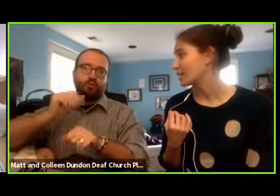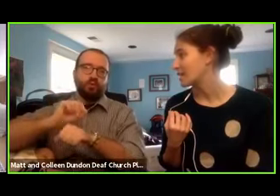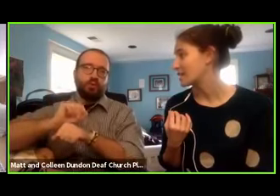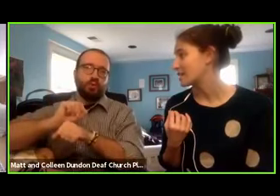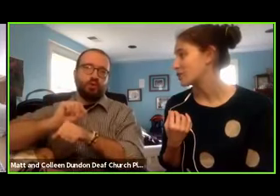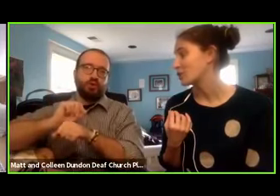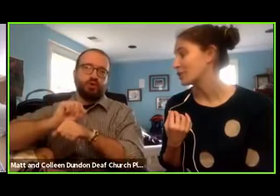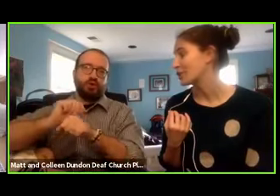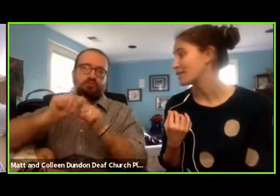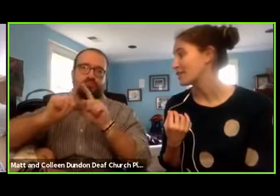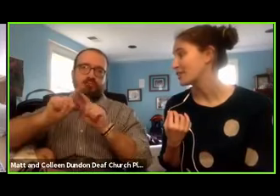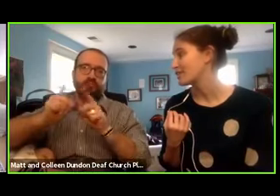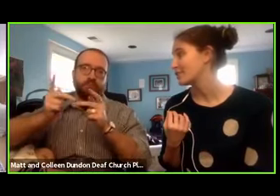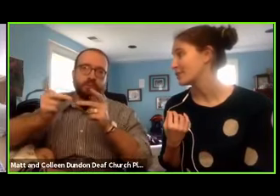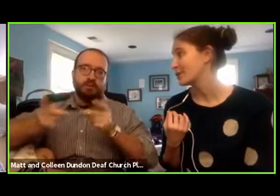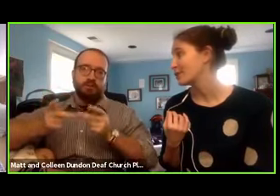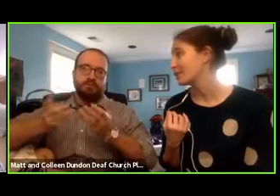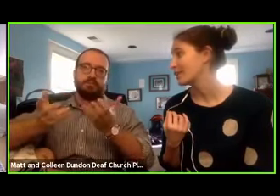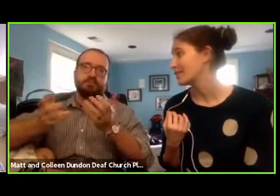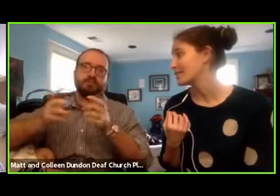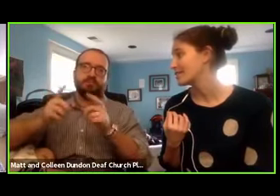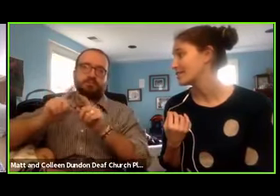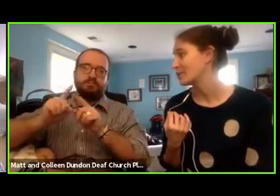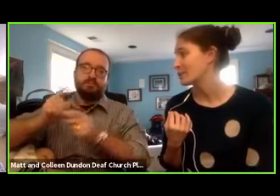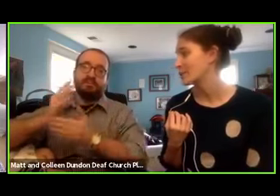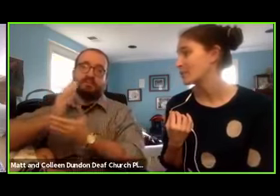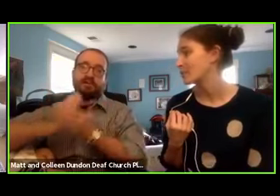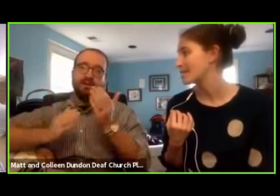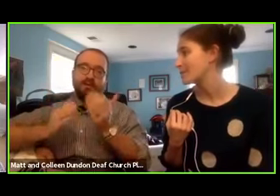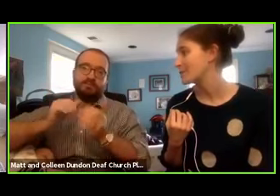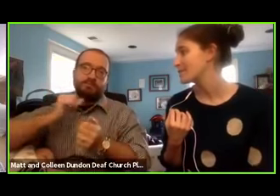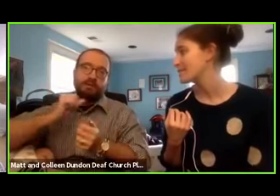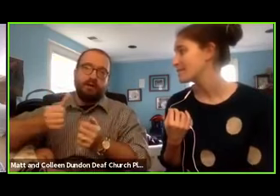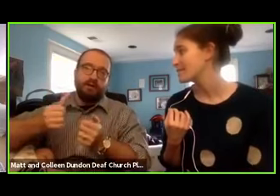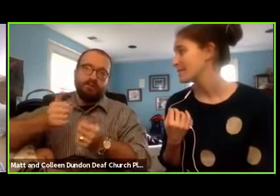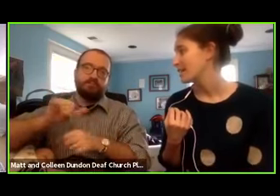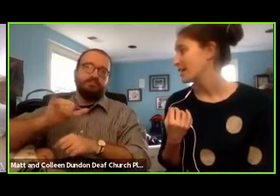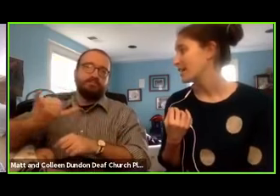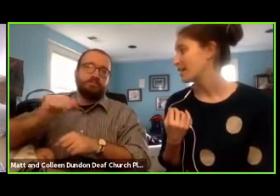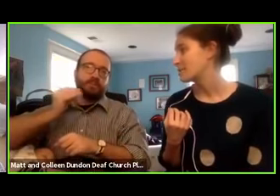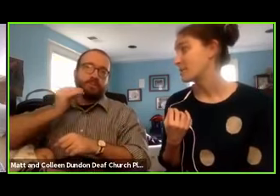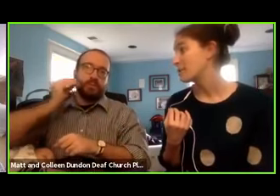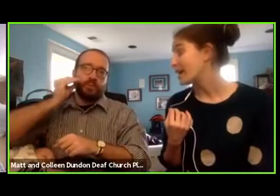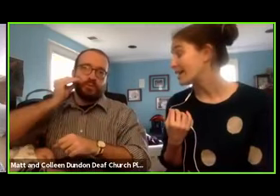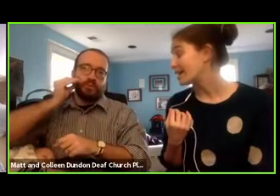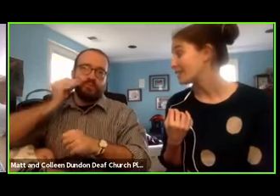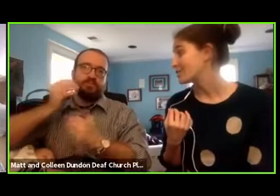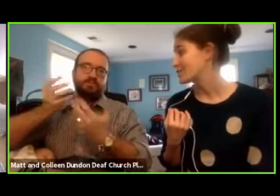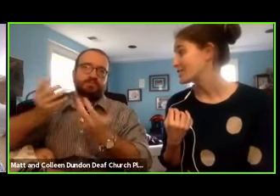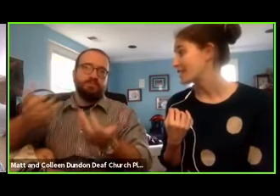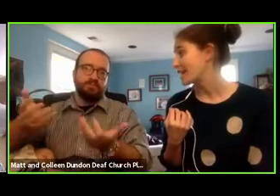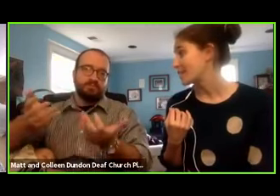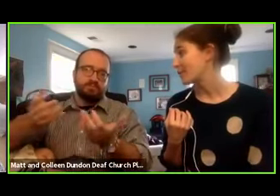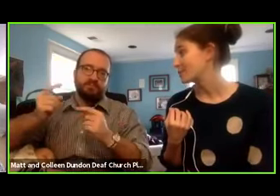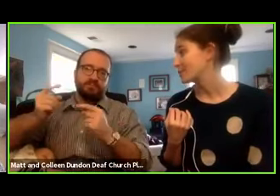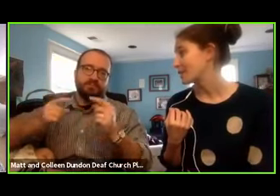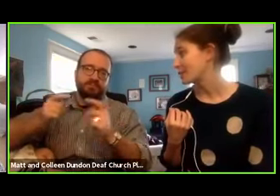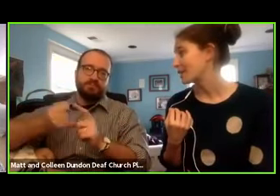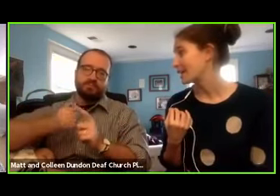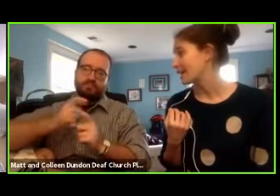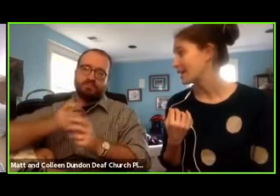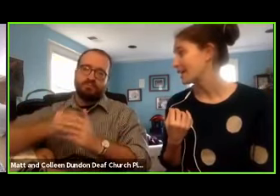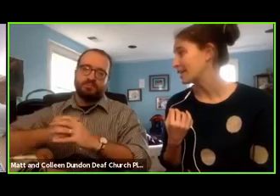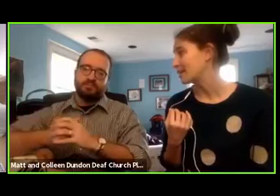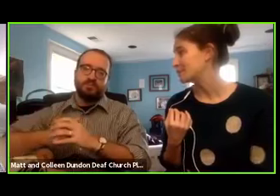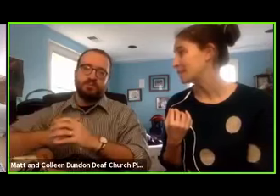are essential workers and they're still going to work. They're still going to their place of business. Um, some are not, and they're just staying home or